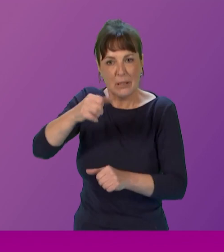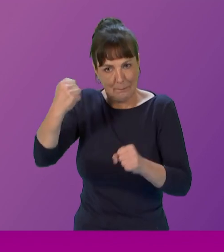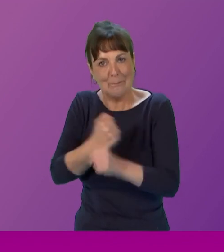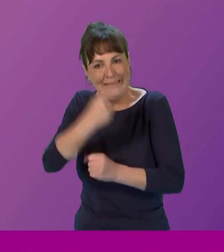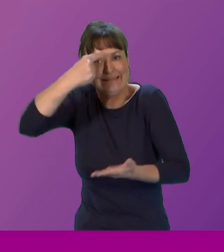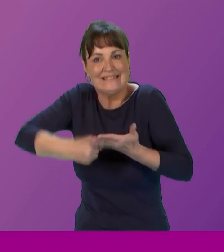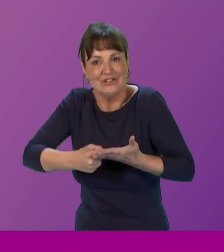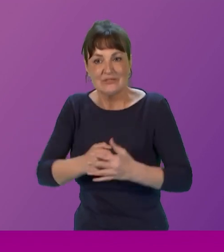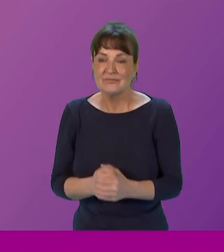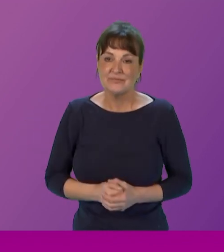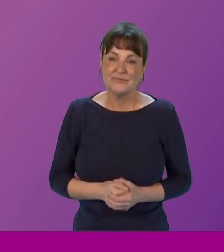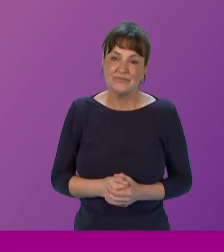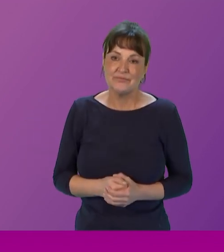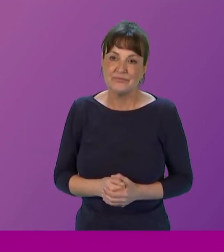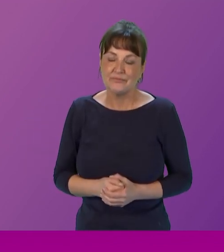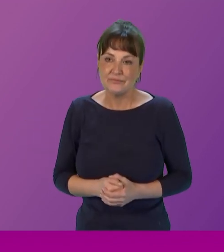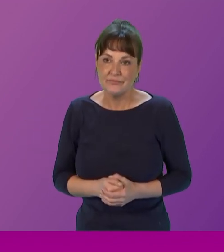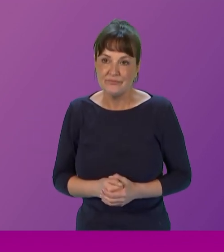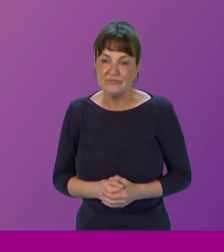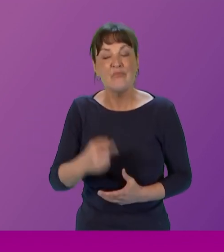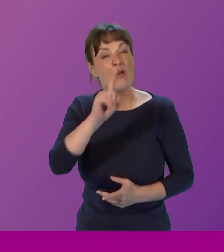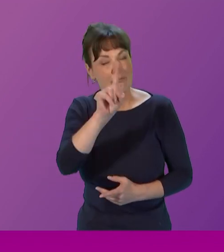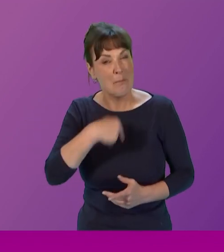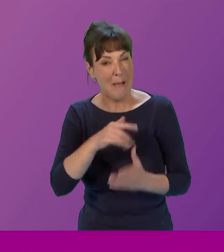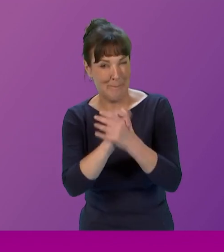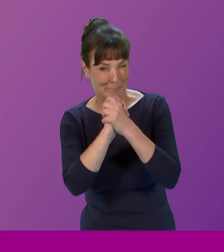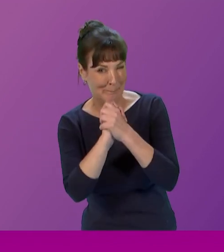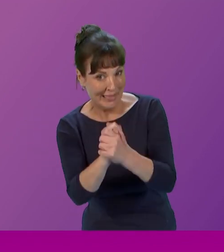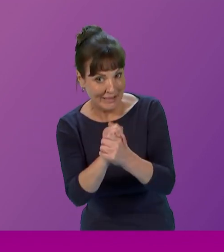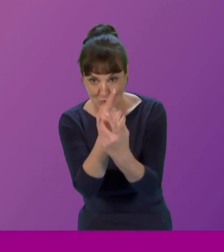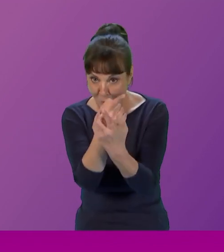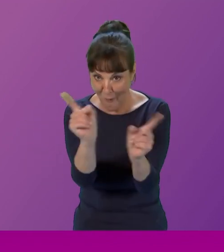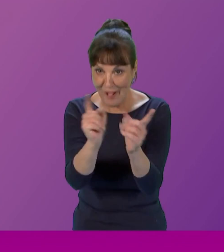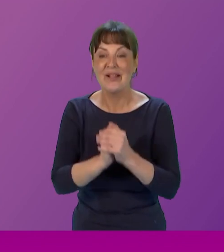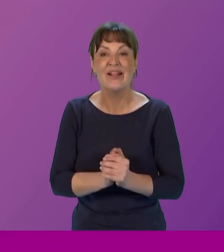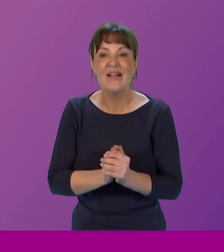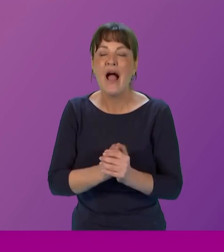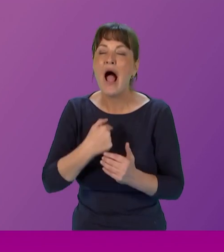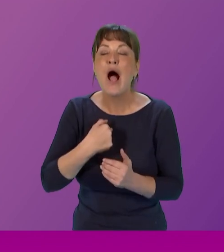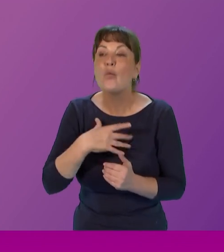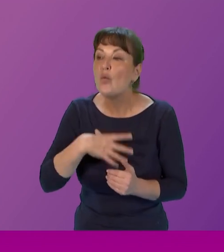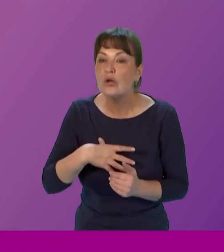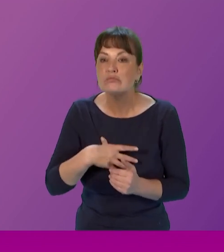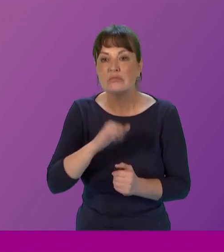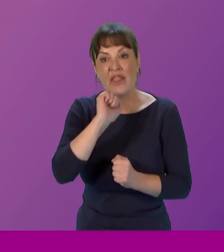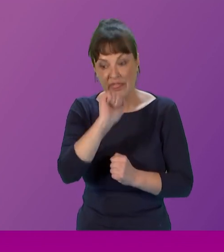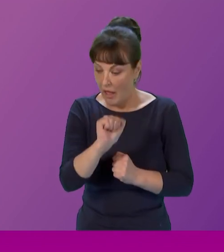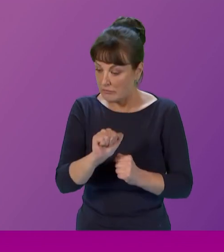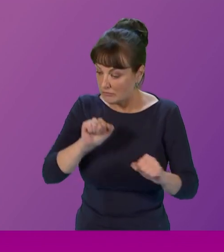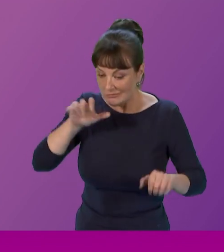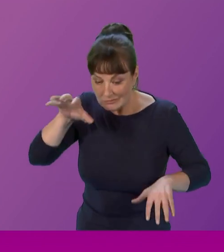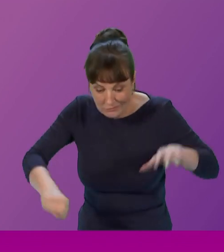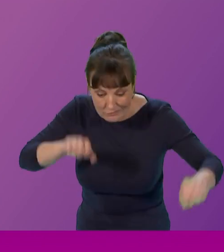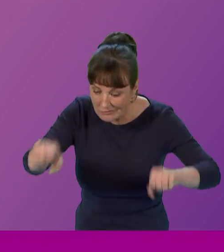in this process now about my plea my sincere plea to all of you is that the onus of decolonizing